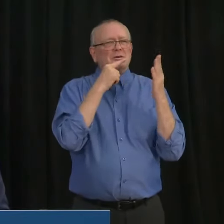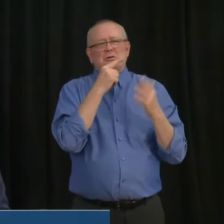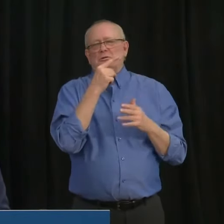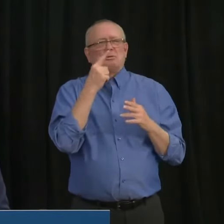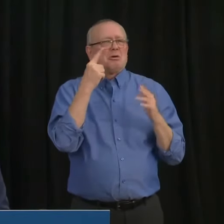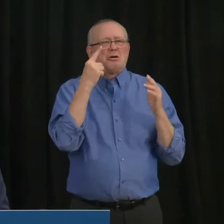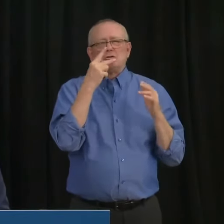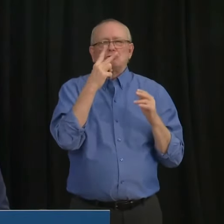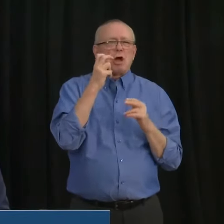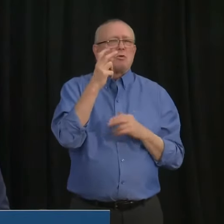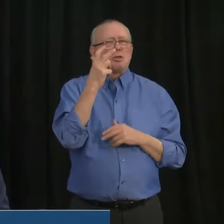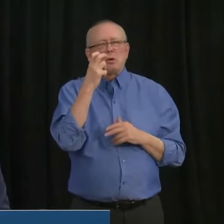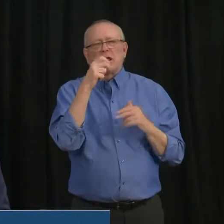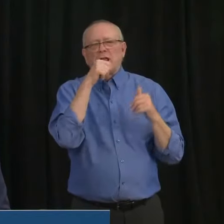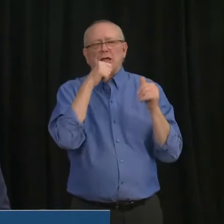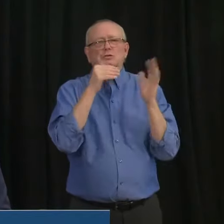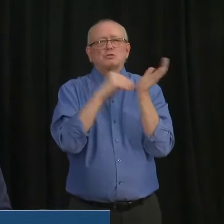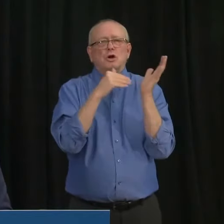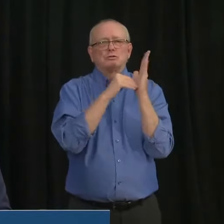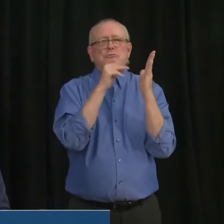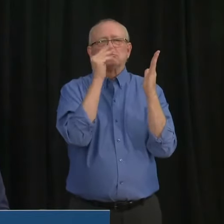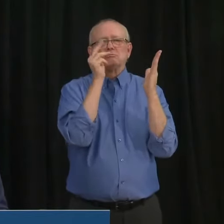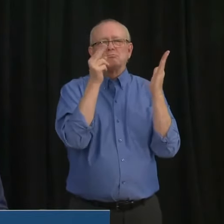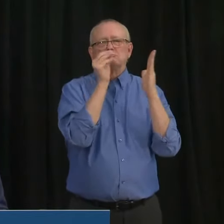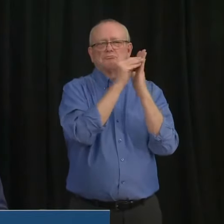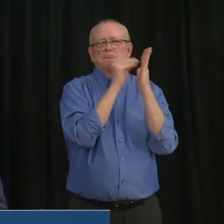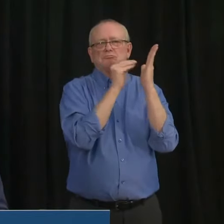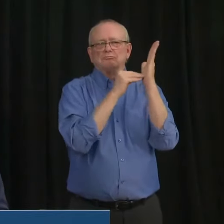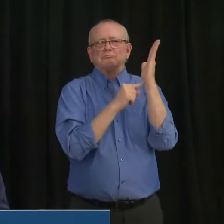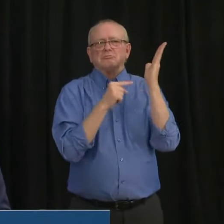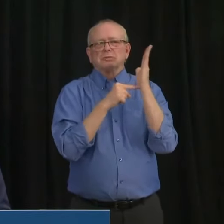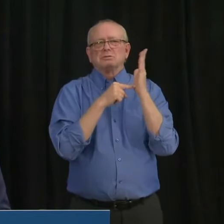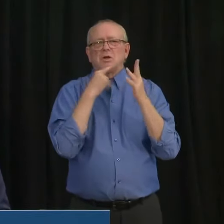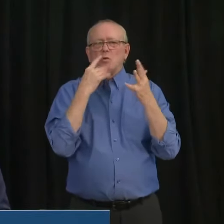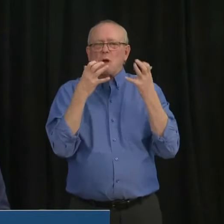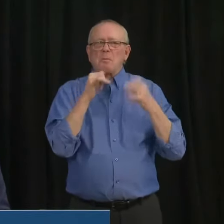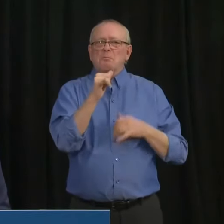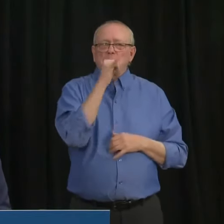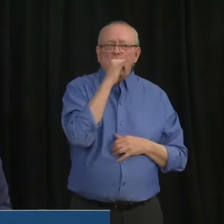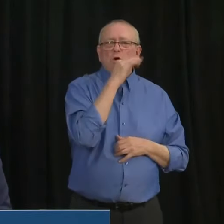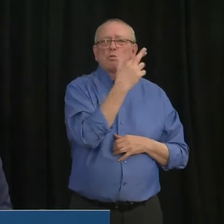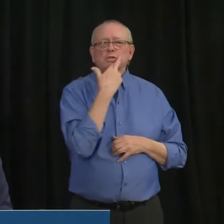uh, of these restaurants and bars is necessary, uh, how do you reconcile not doing that?